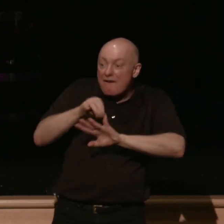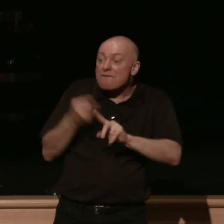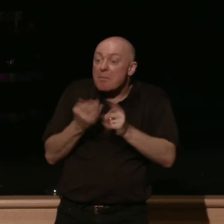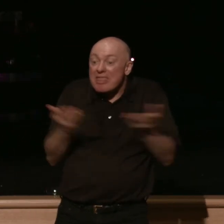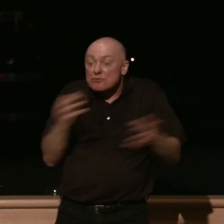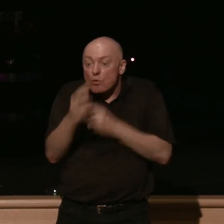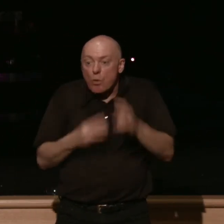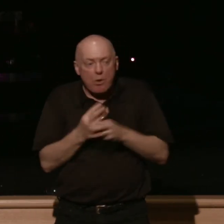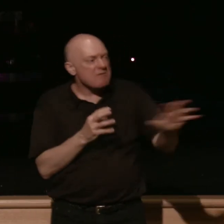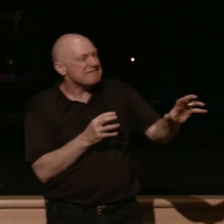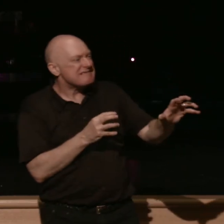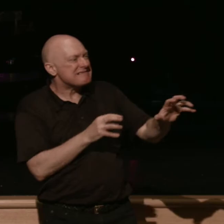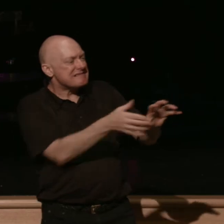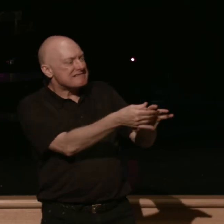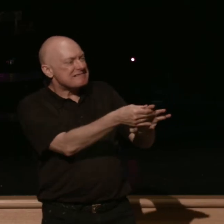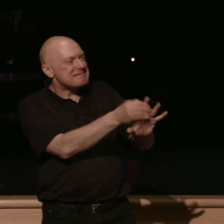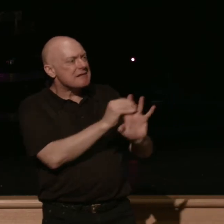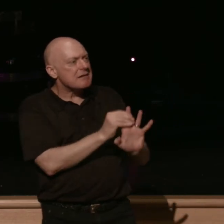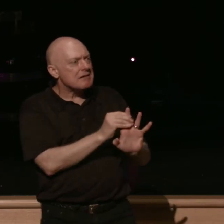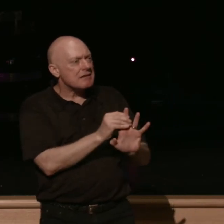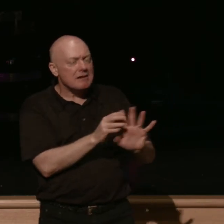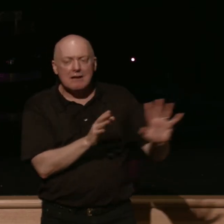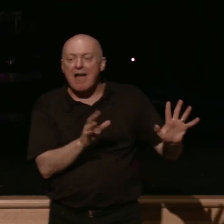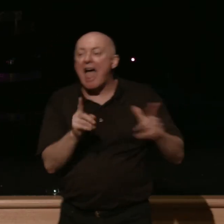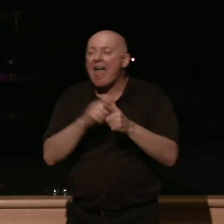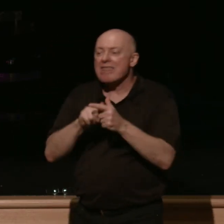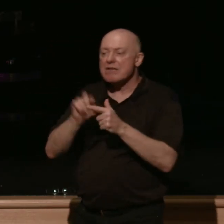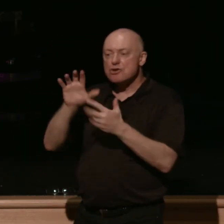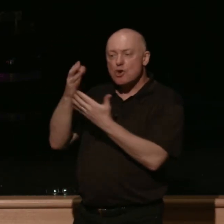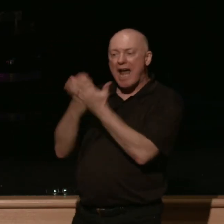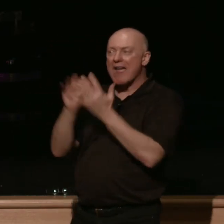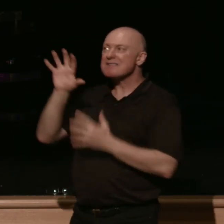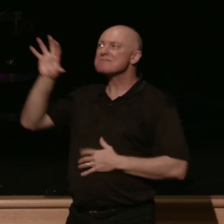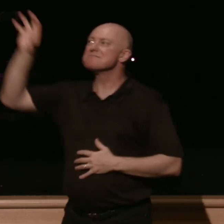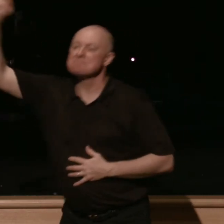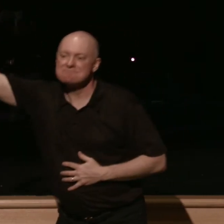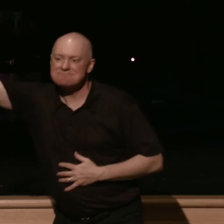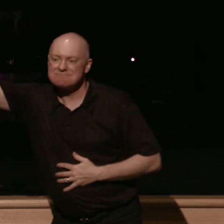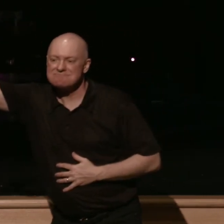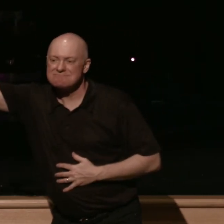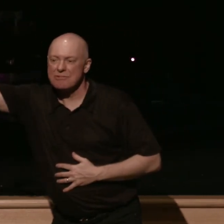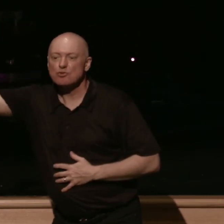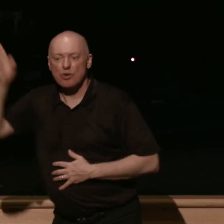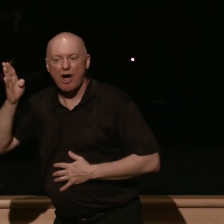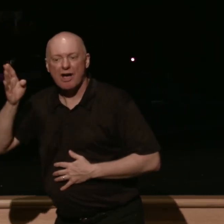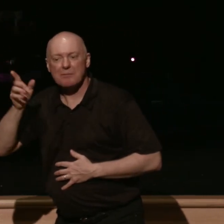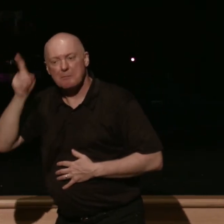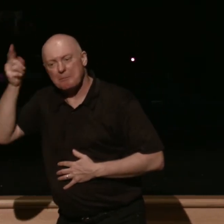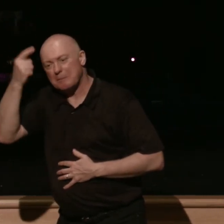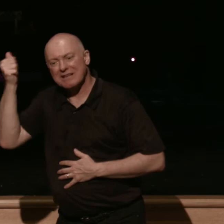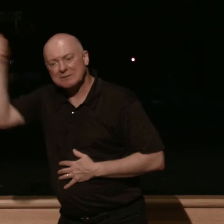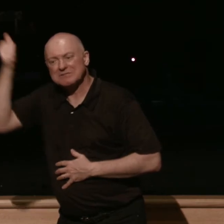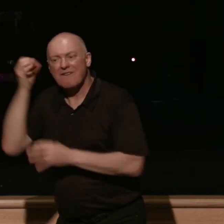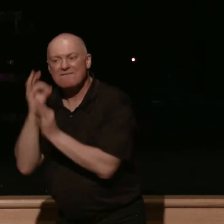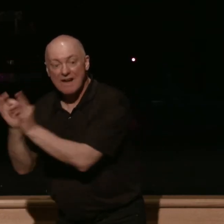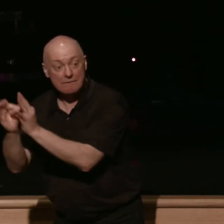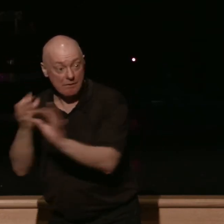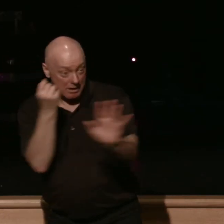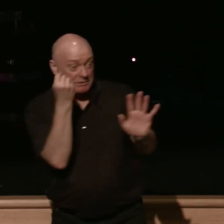only leave you empty and to reattach your hands to the god of all faithfulness understanding this then we can understand